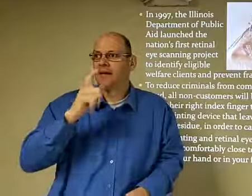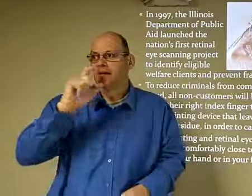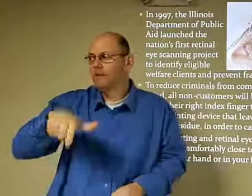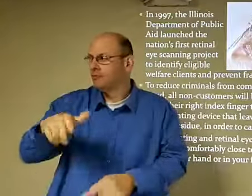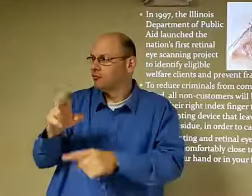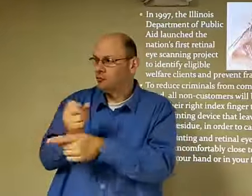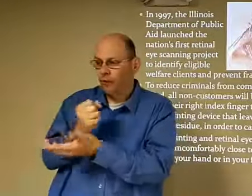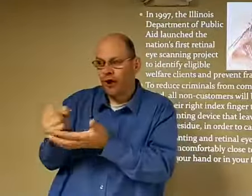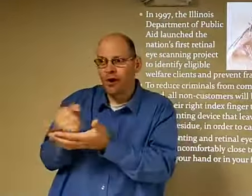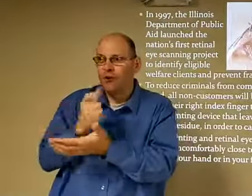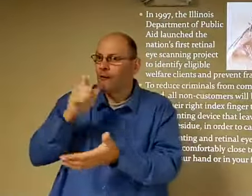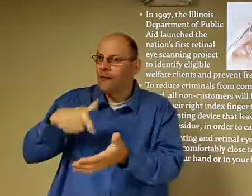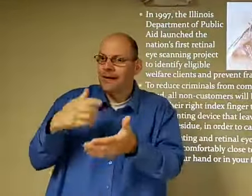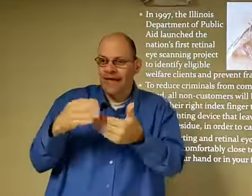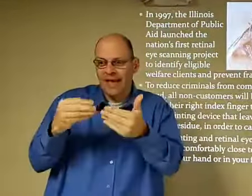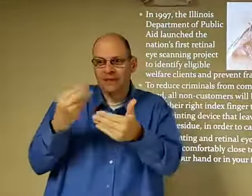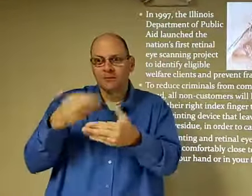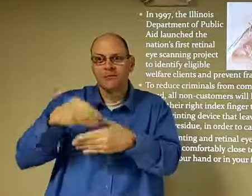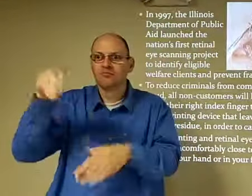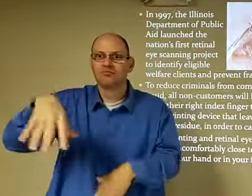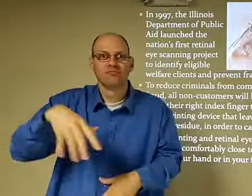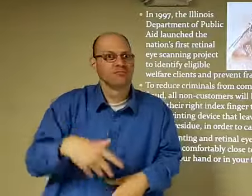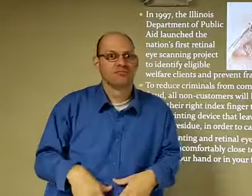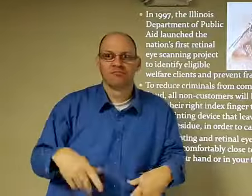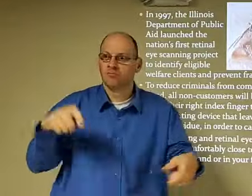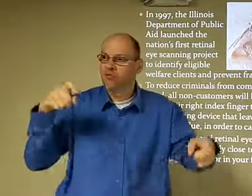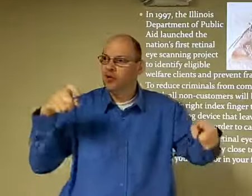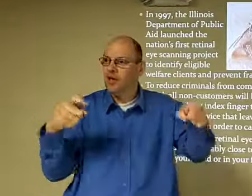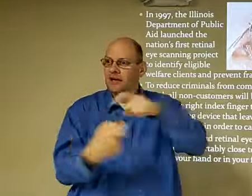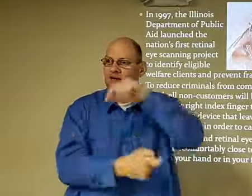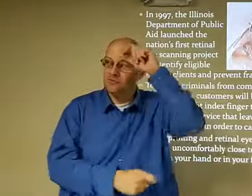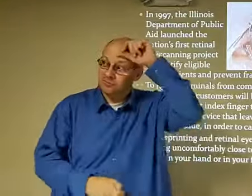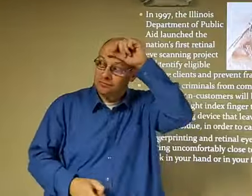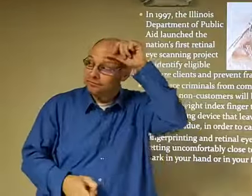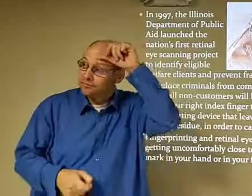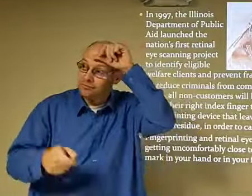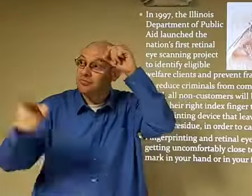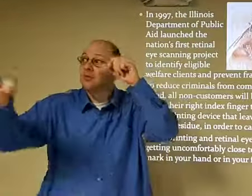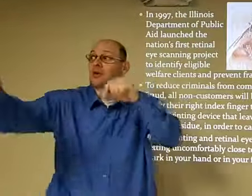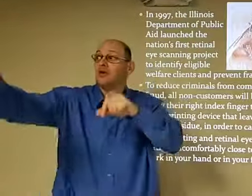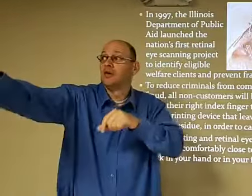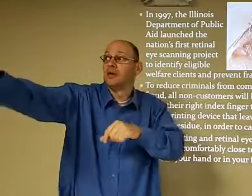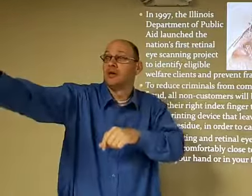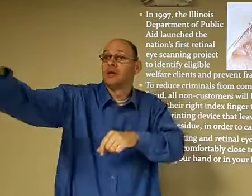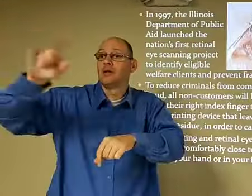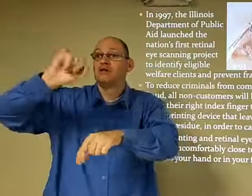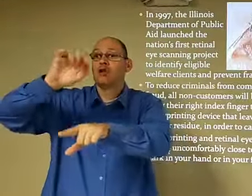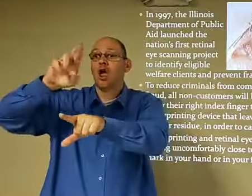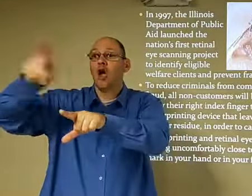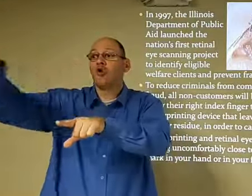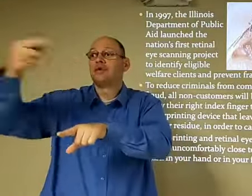You know, it was just, instead of filling it out, it's just, wow, it was just how things have changed, very automatic.